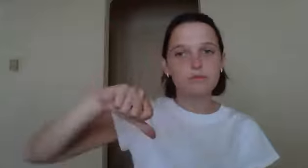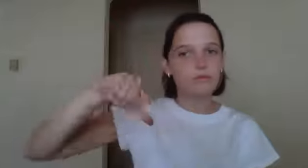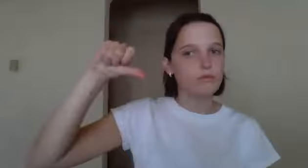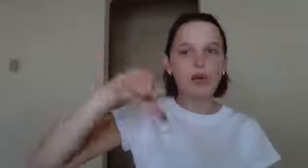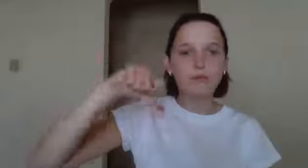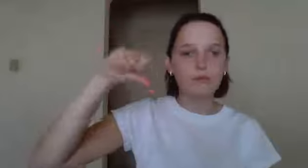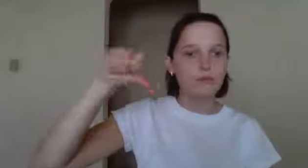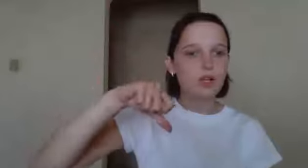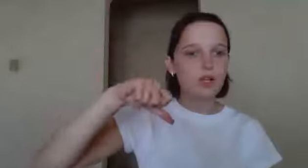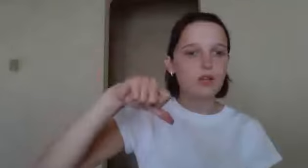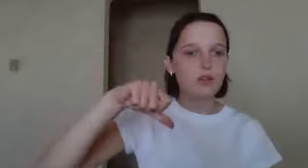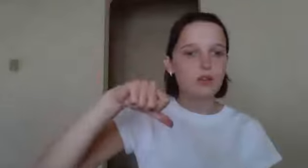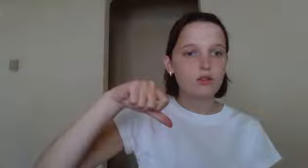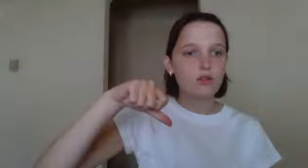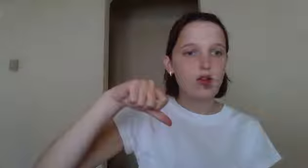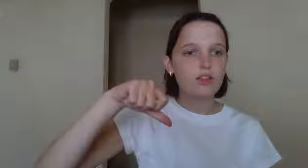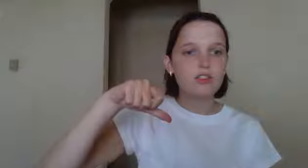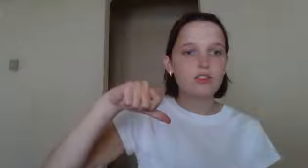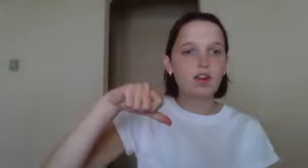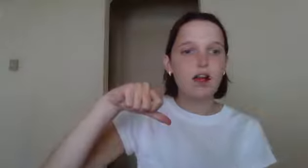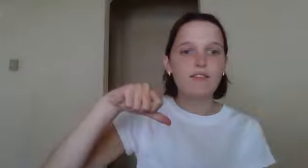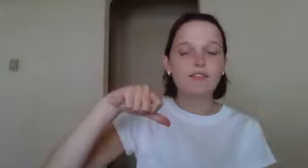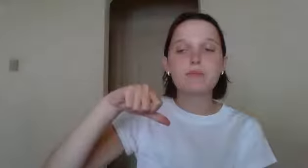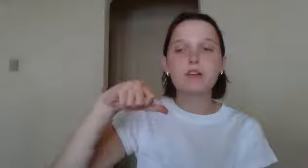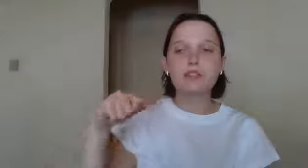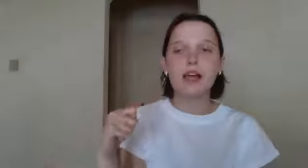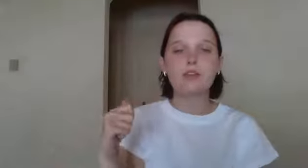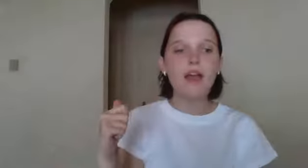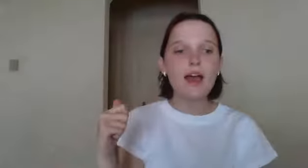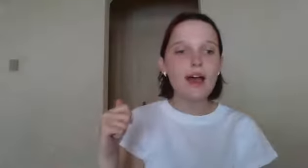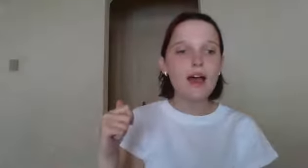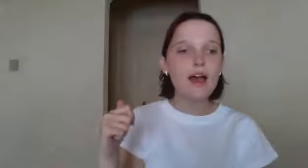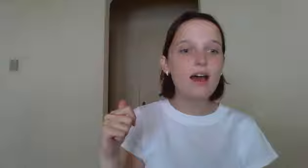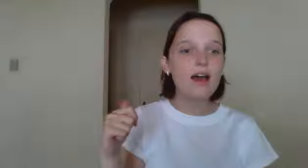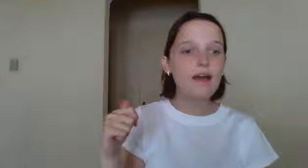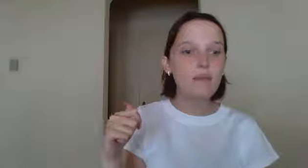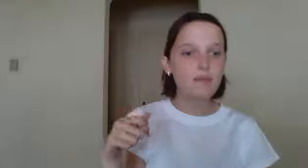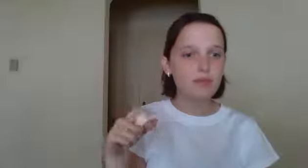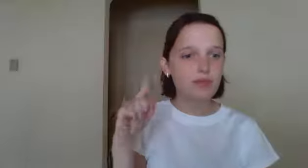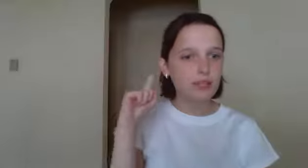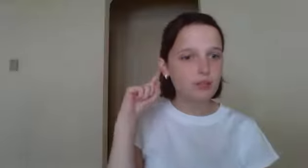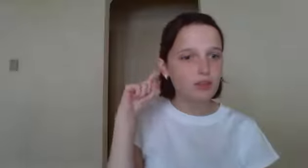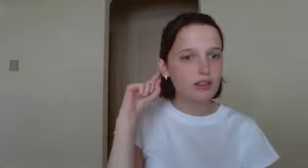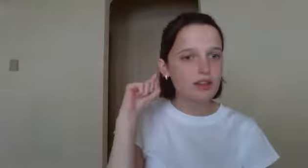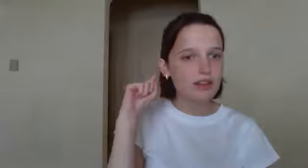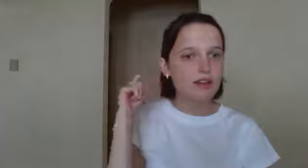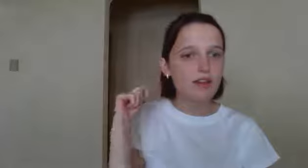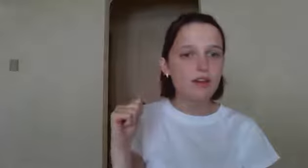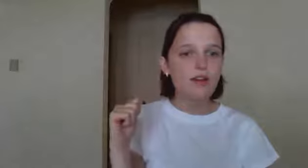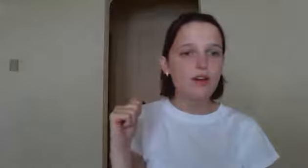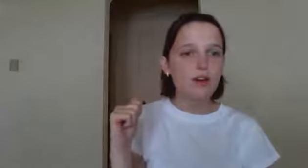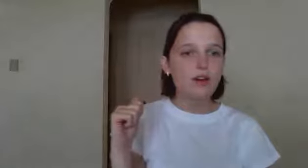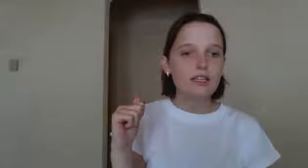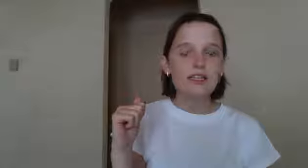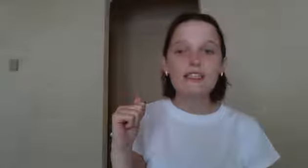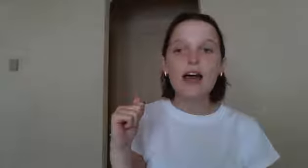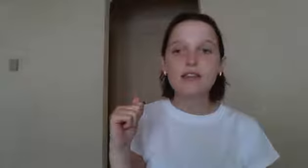Lock. Lock does not have the middle sound, eh. Next word, listen, yes.